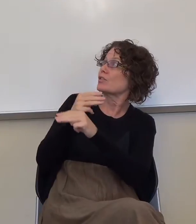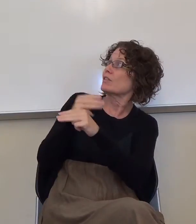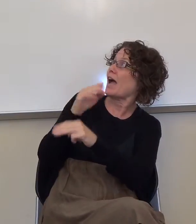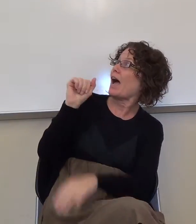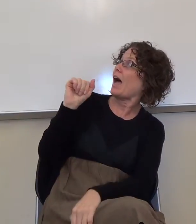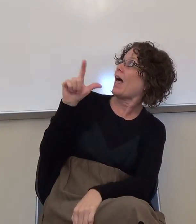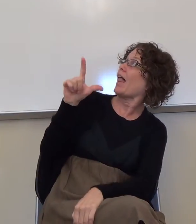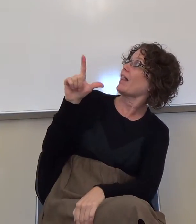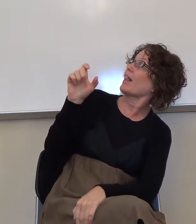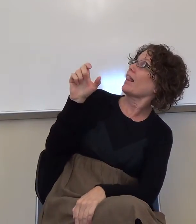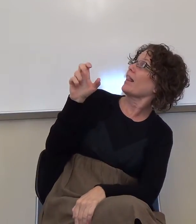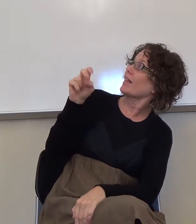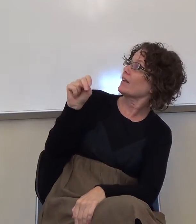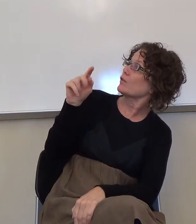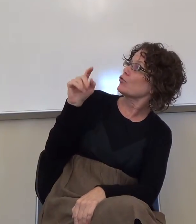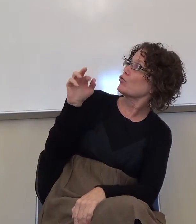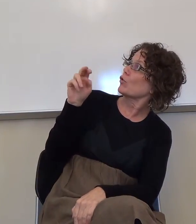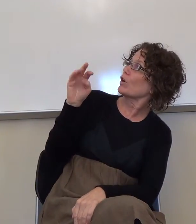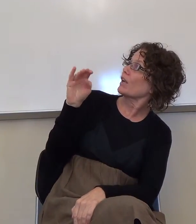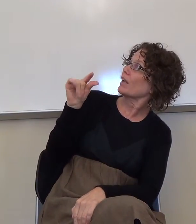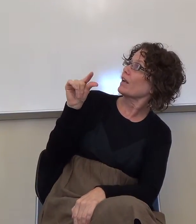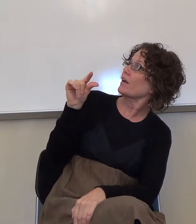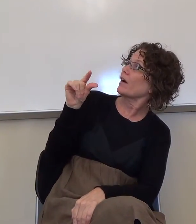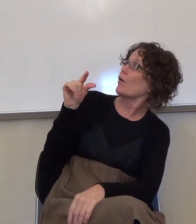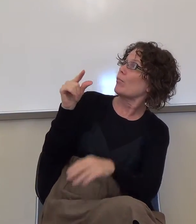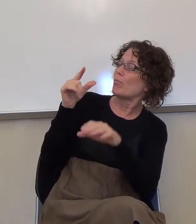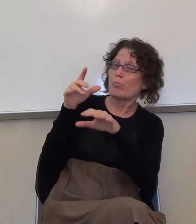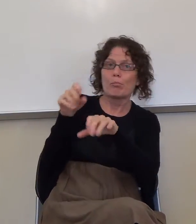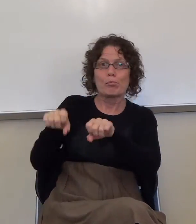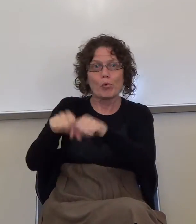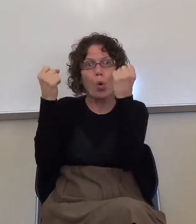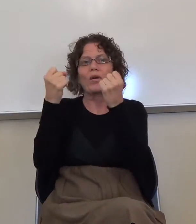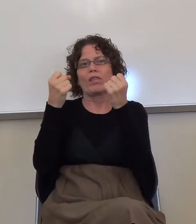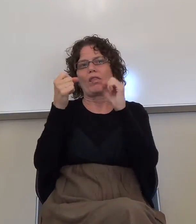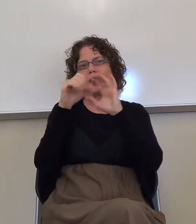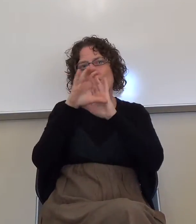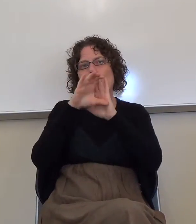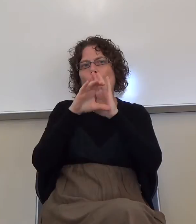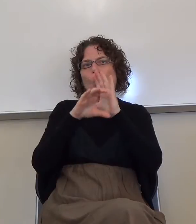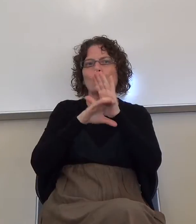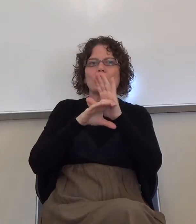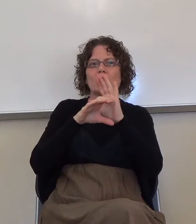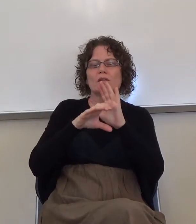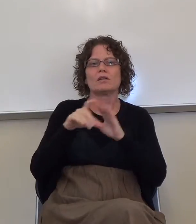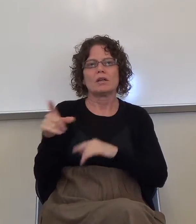Now, this sentence actually has two restatements.